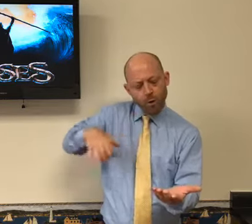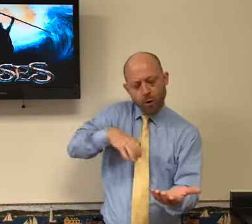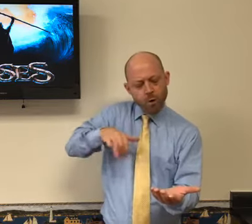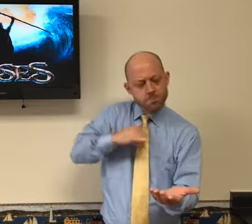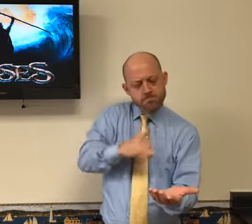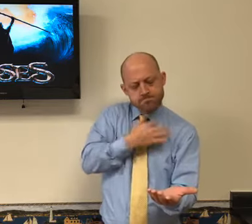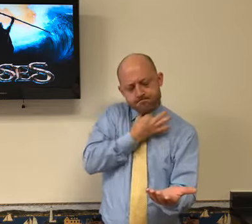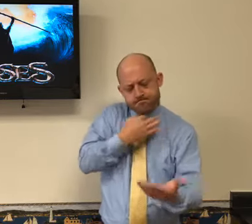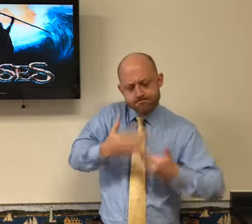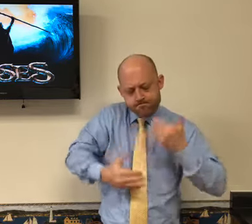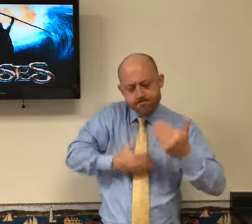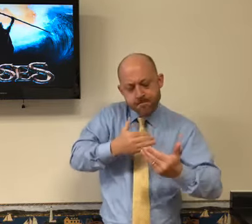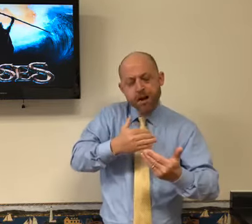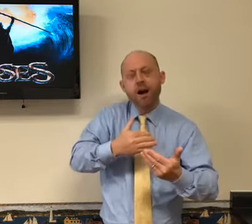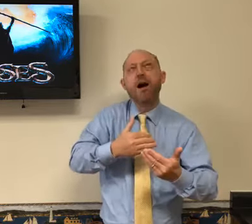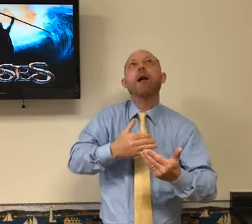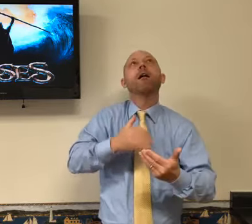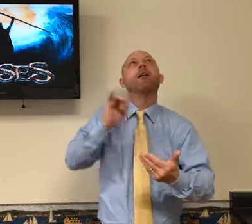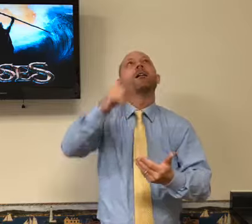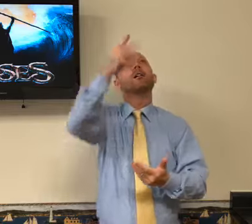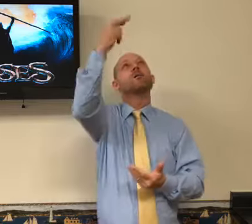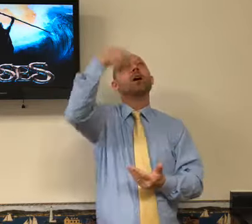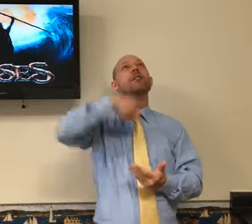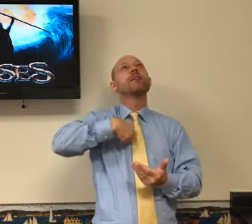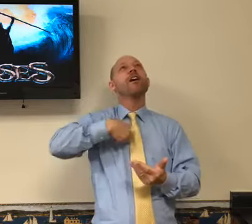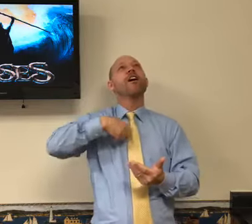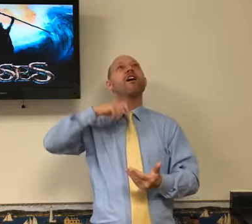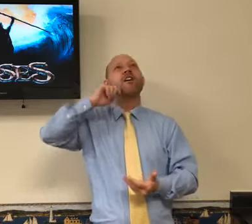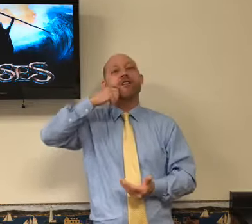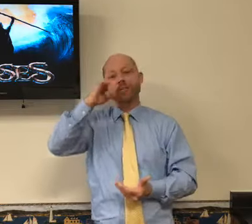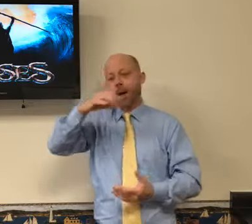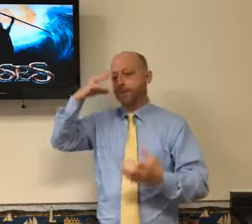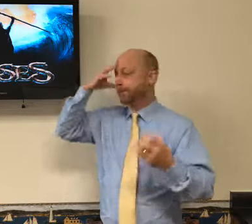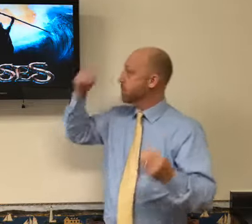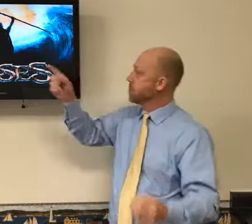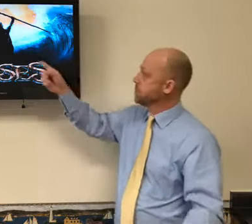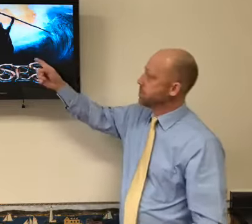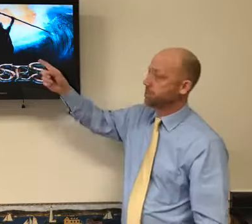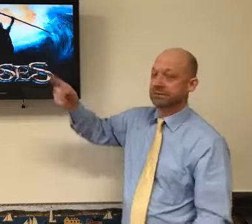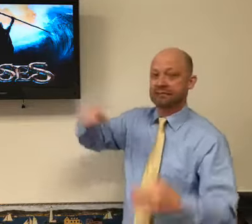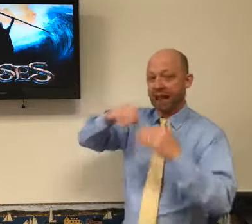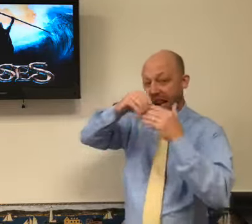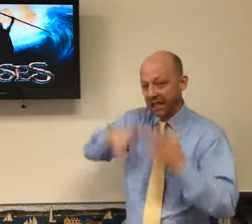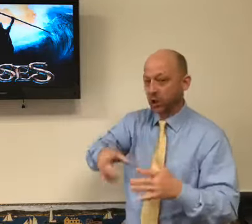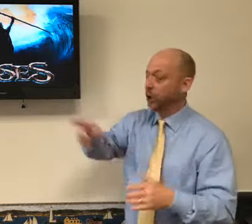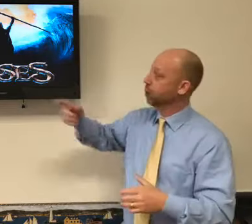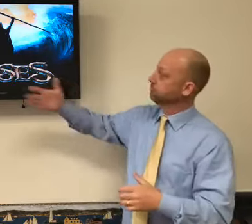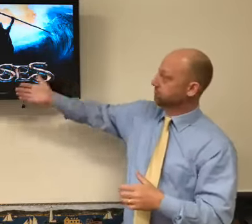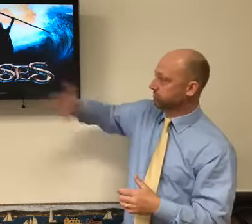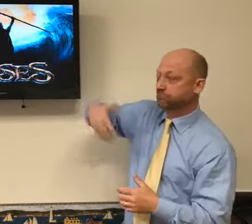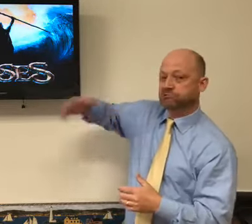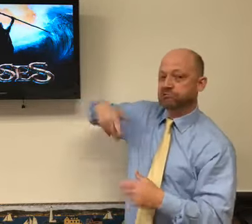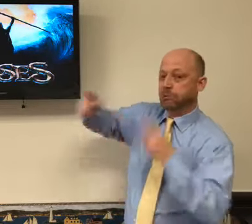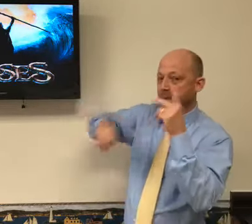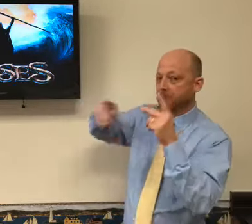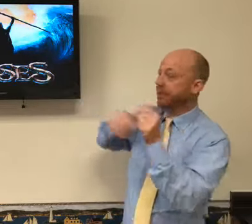I was thinking, wow, Moses, he was a leader and